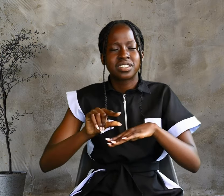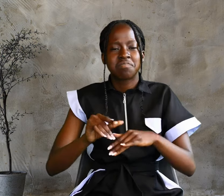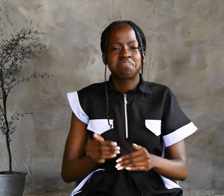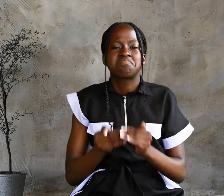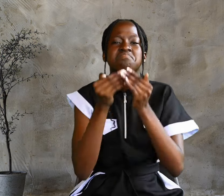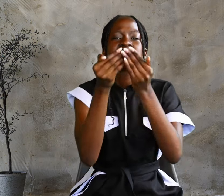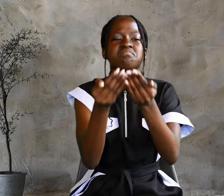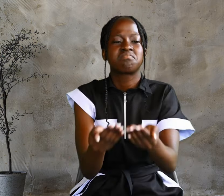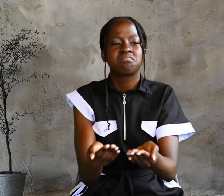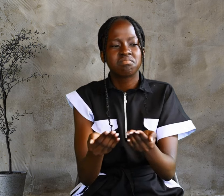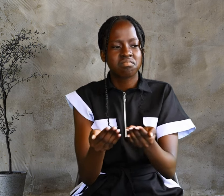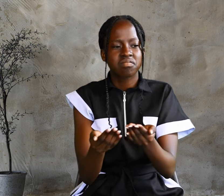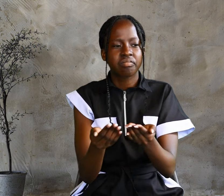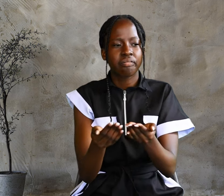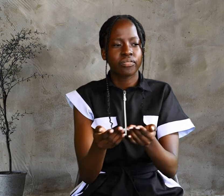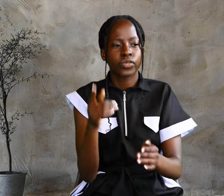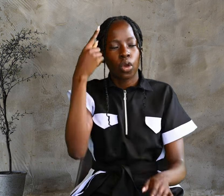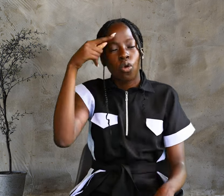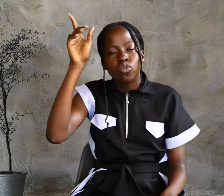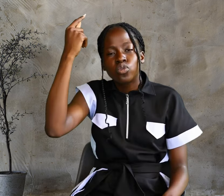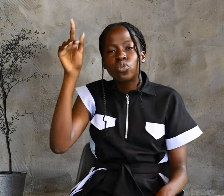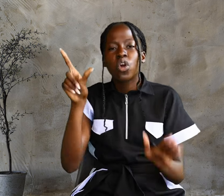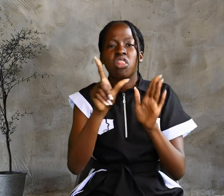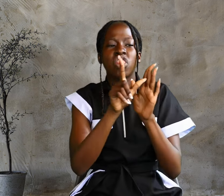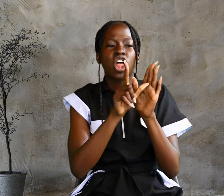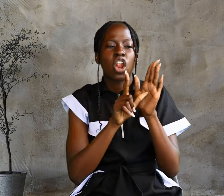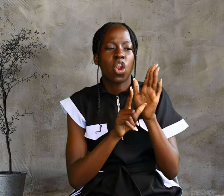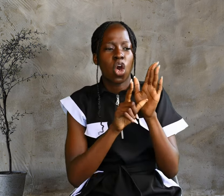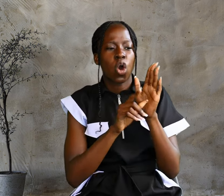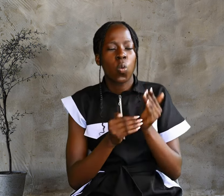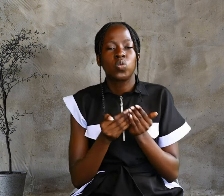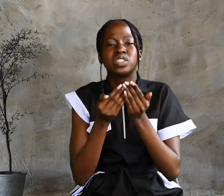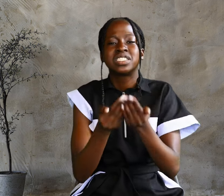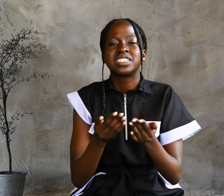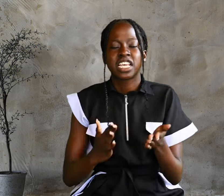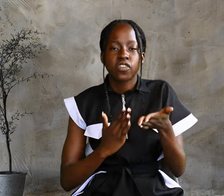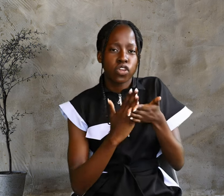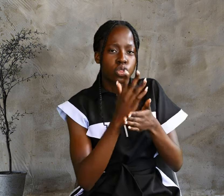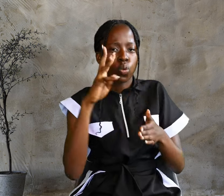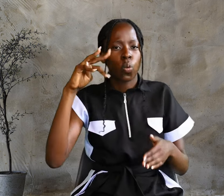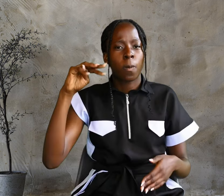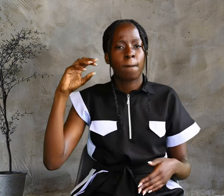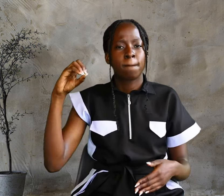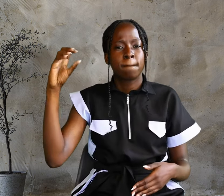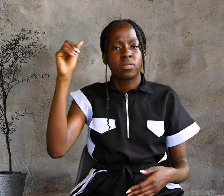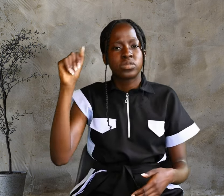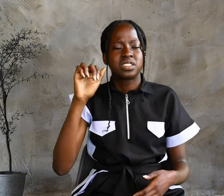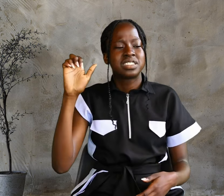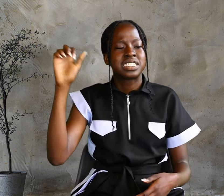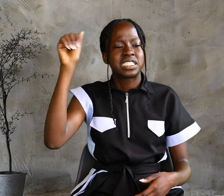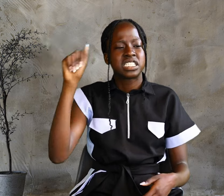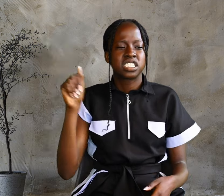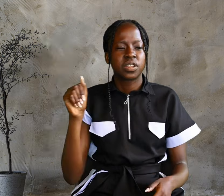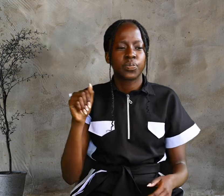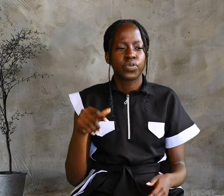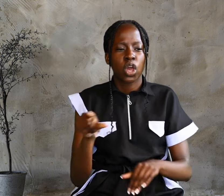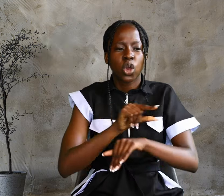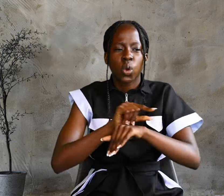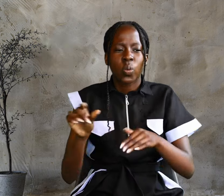already given. For the law was given through Moses. Grace and